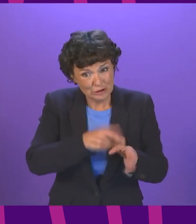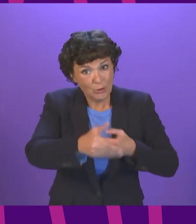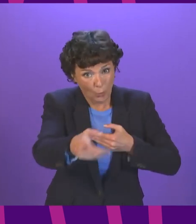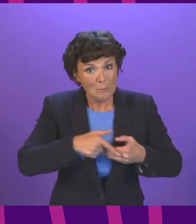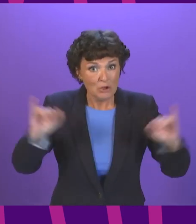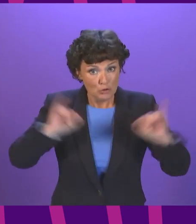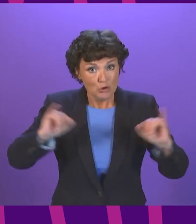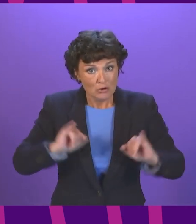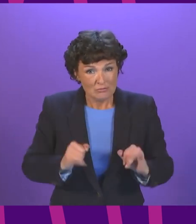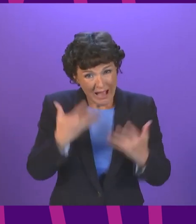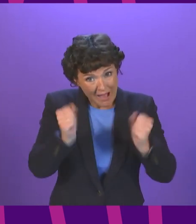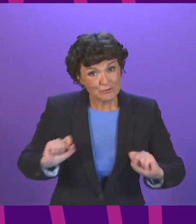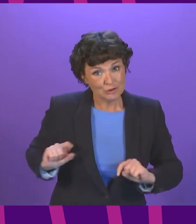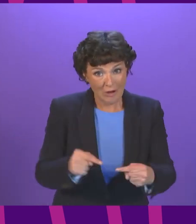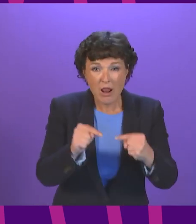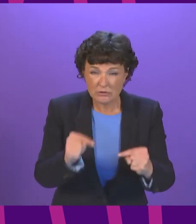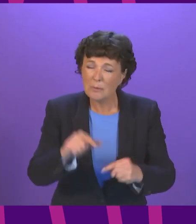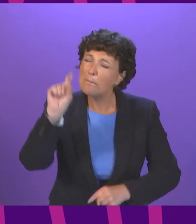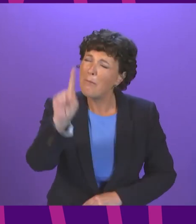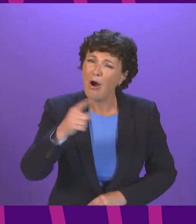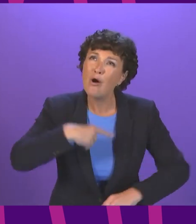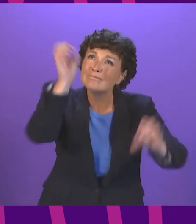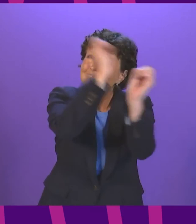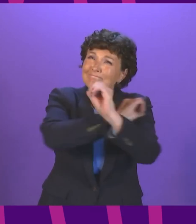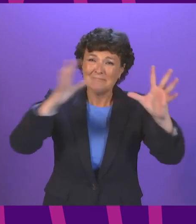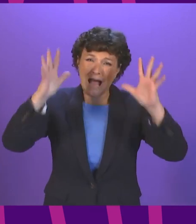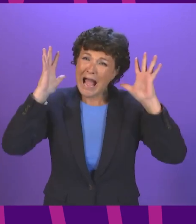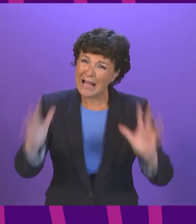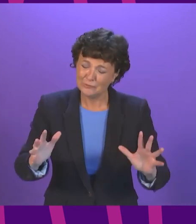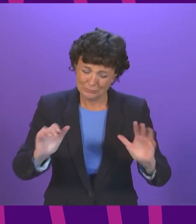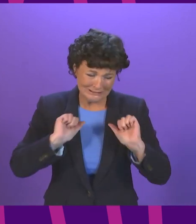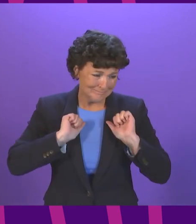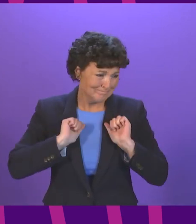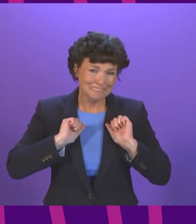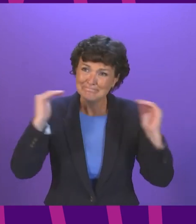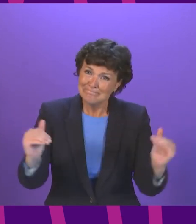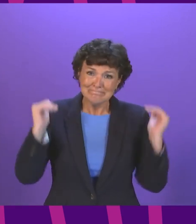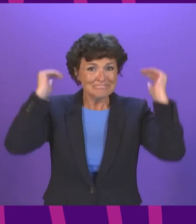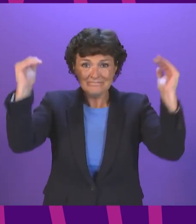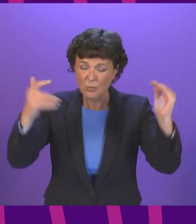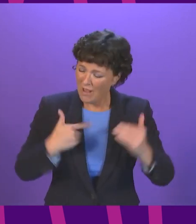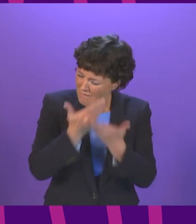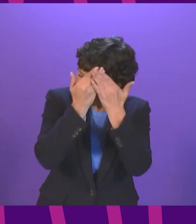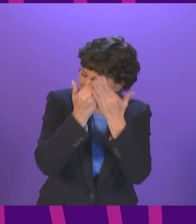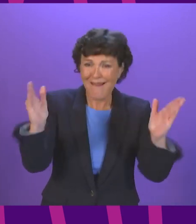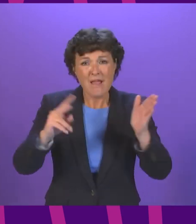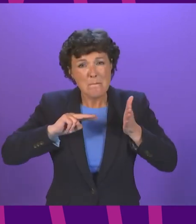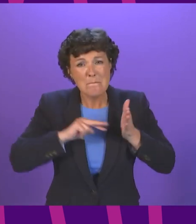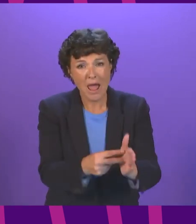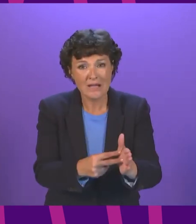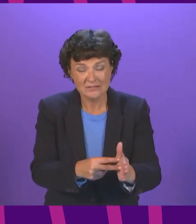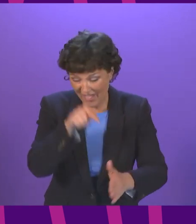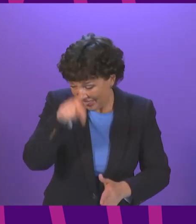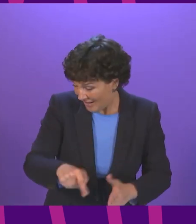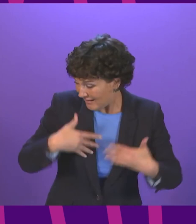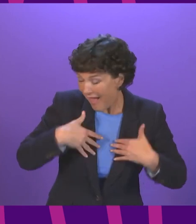challenges we face, our ambition must be and is bold This programme sets out clear plans to lead Scotland out of the greatest health crisis in